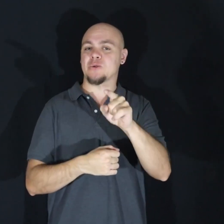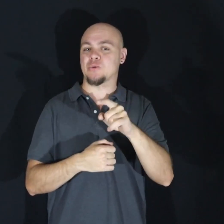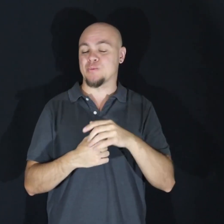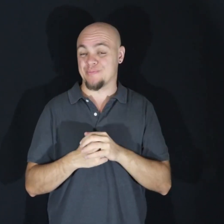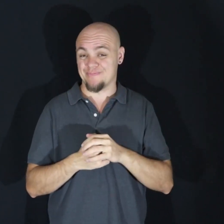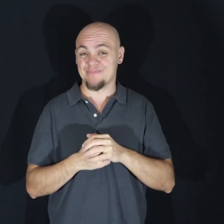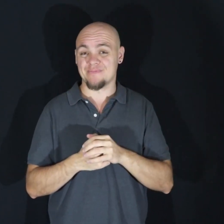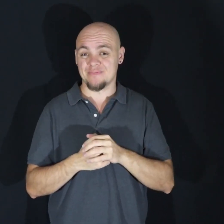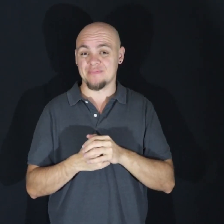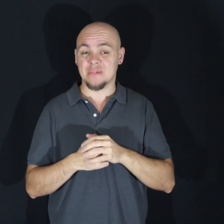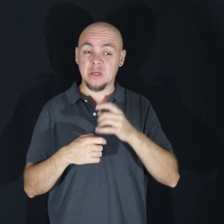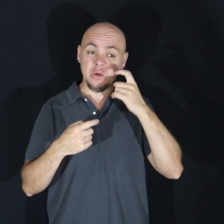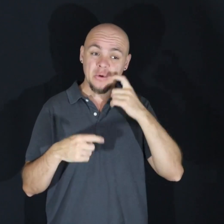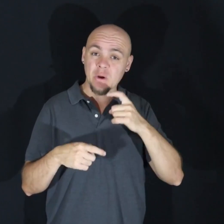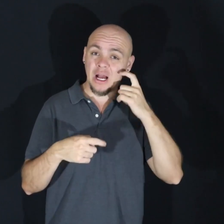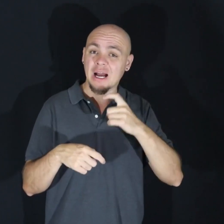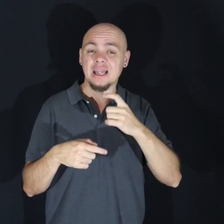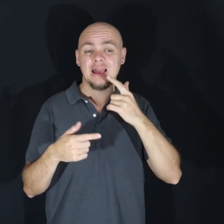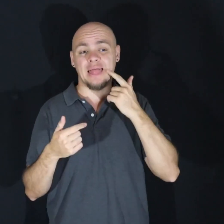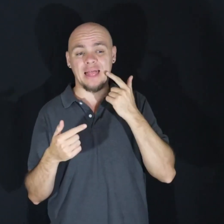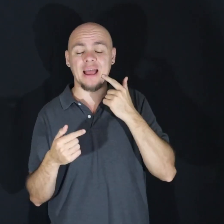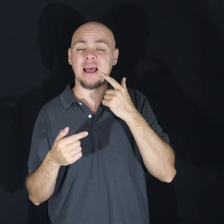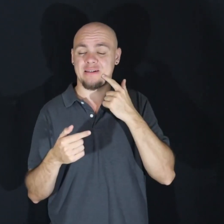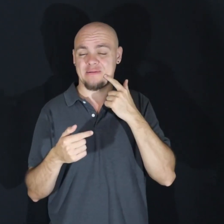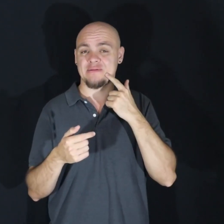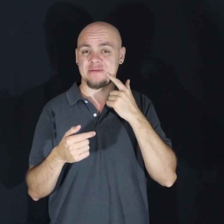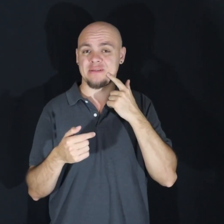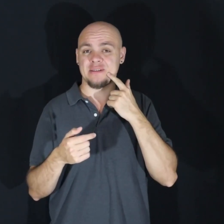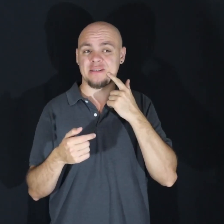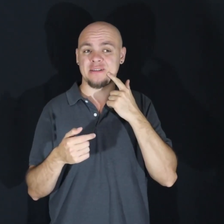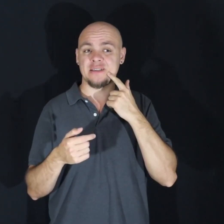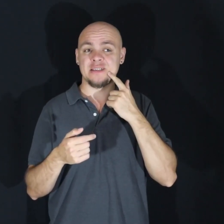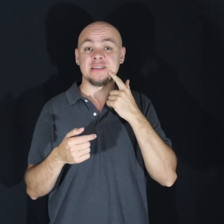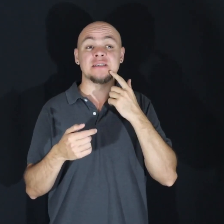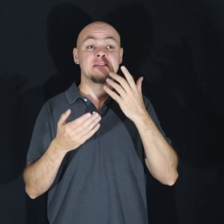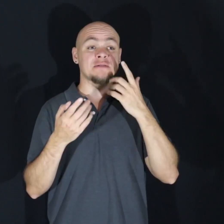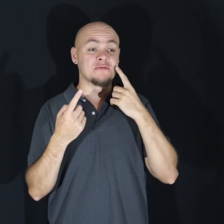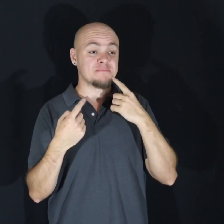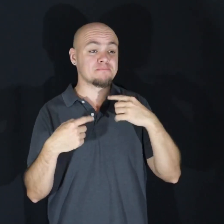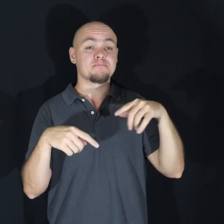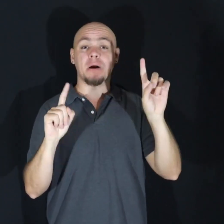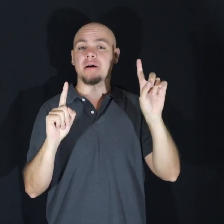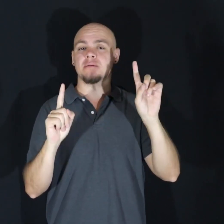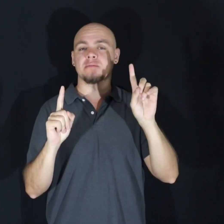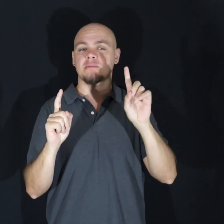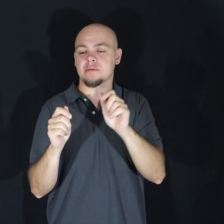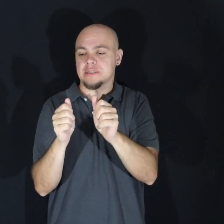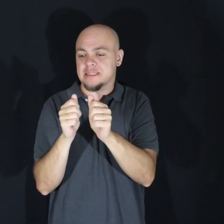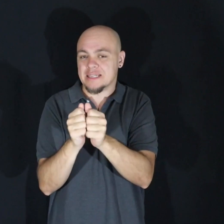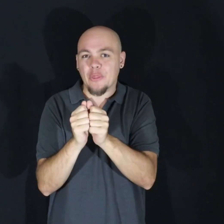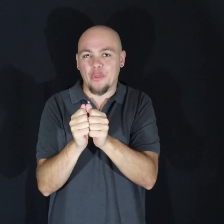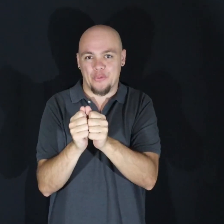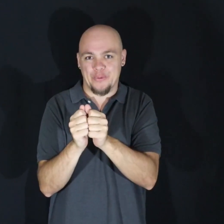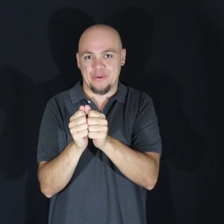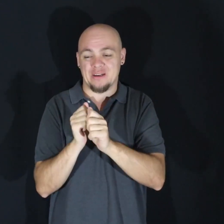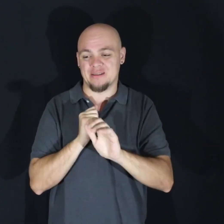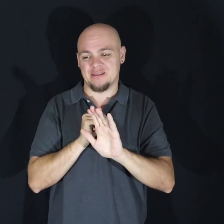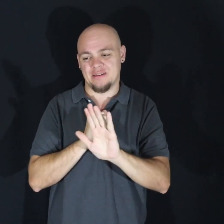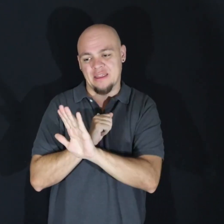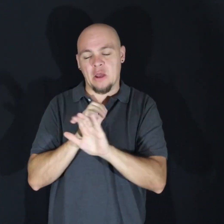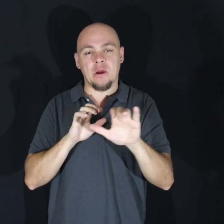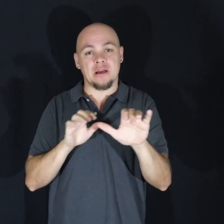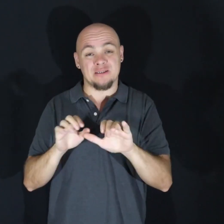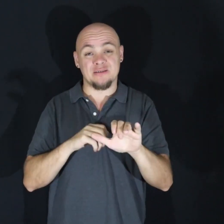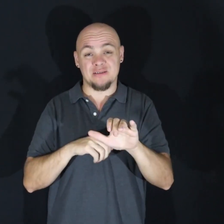cried with you, laughed with you, and were with you when you crossed the finish line. It was their actions that